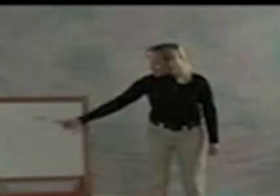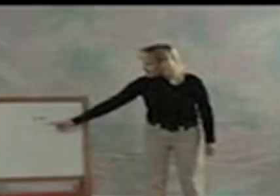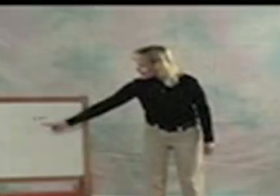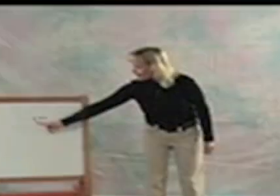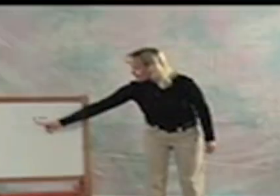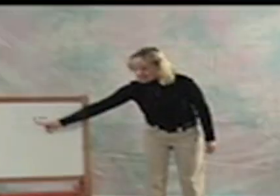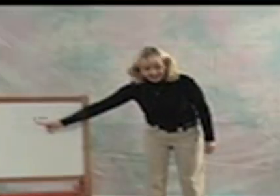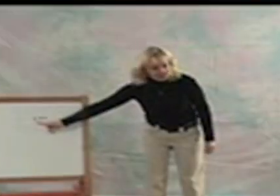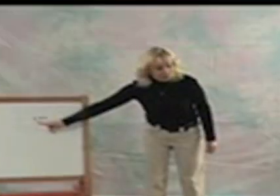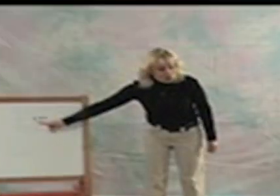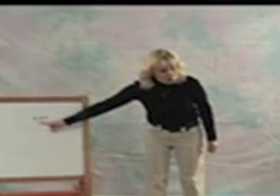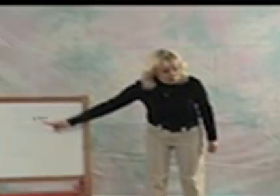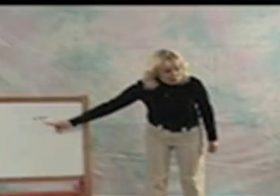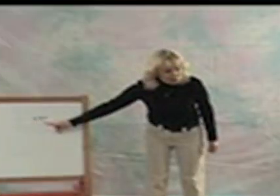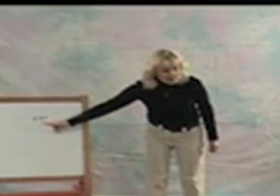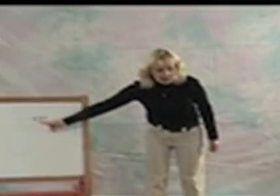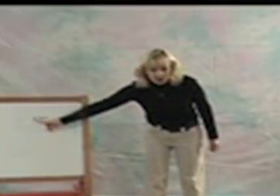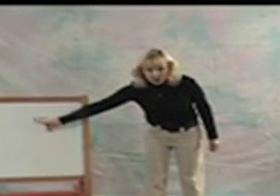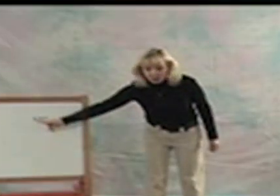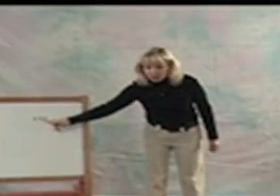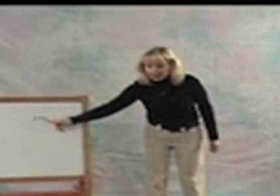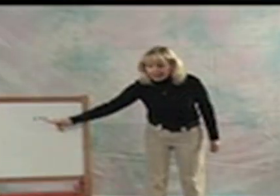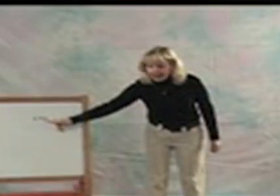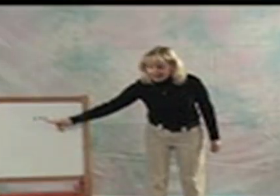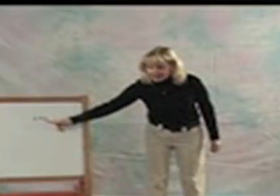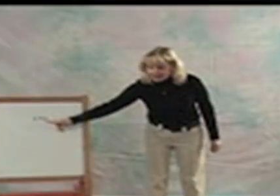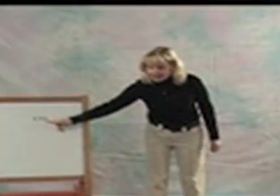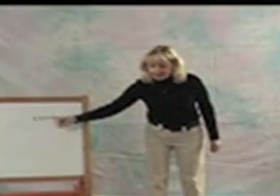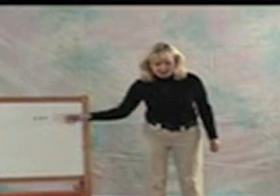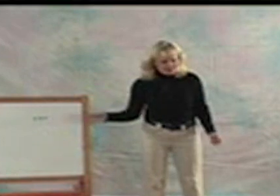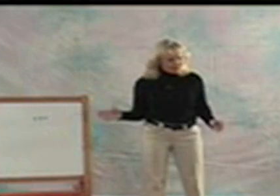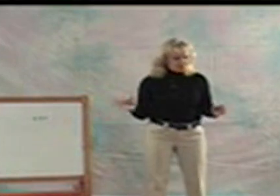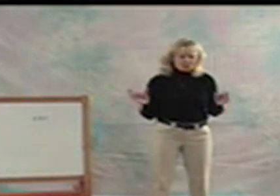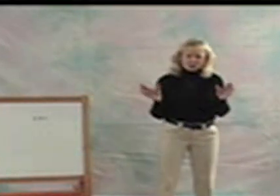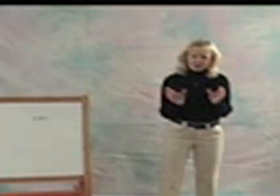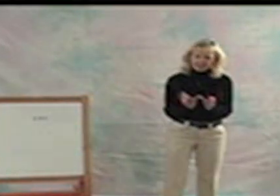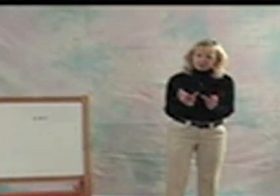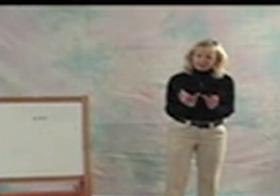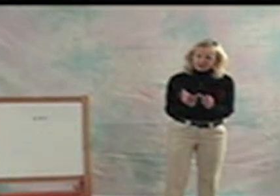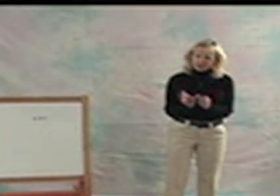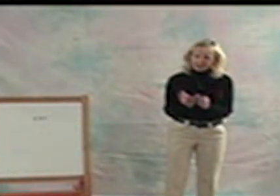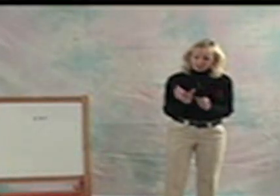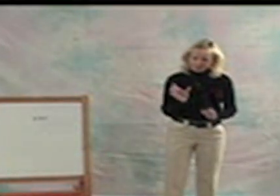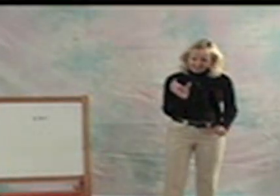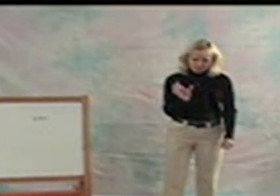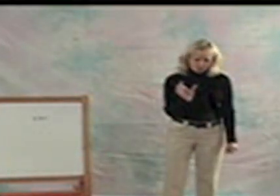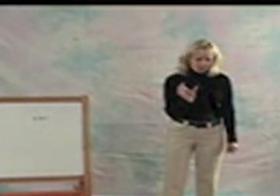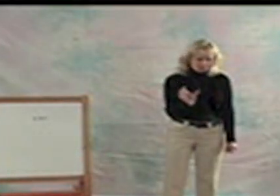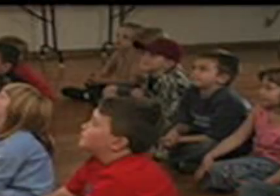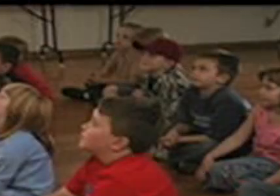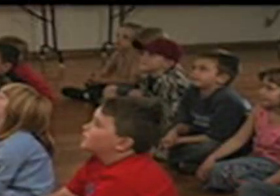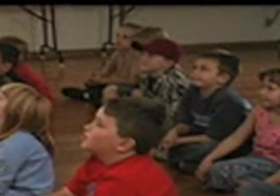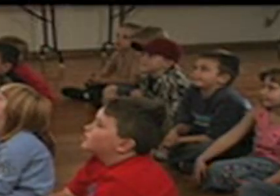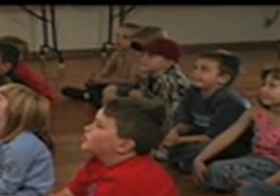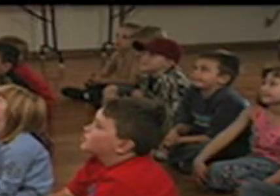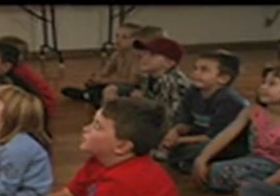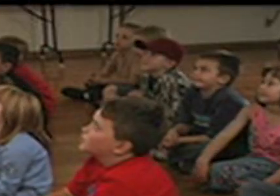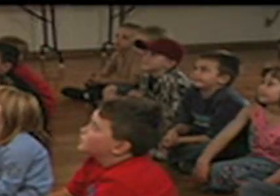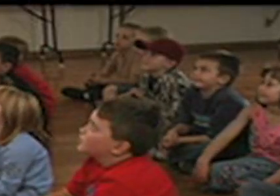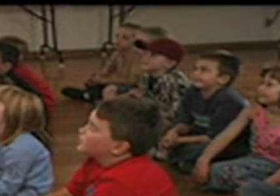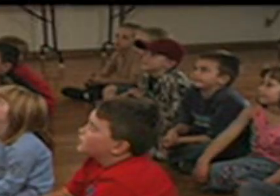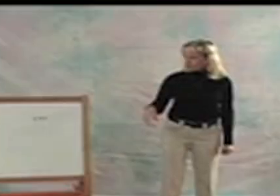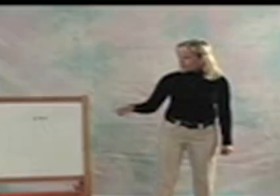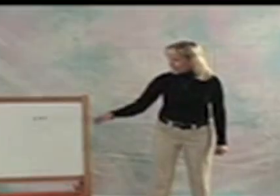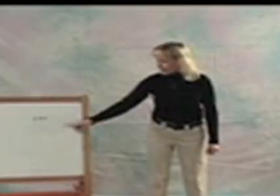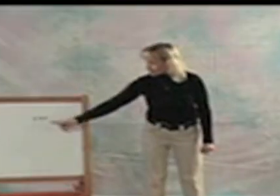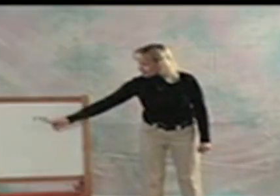This word is actually two words, a lot. And sometimes when we're writing we forget and we make it one word and it's really two